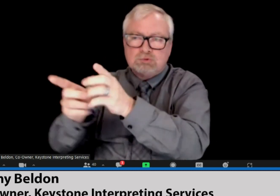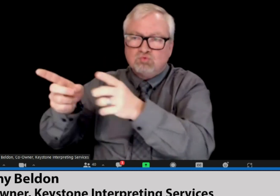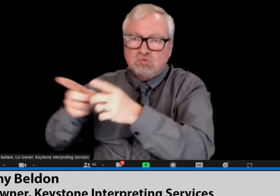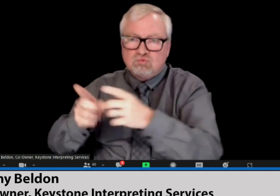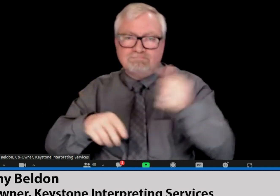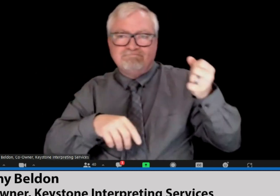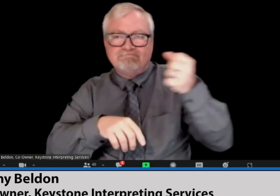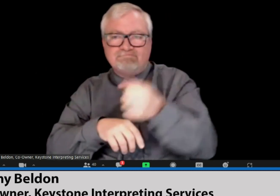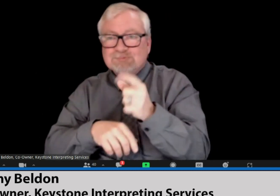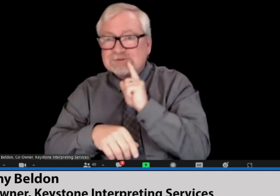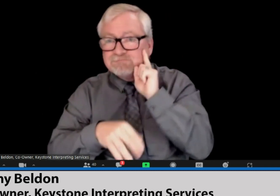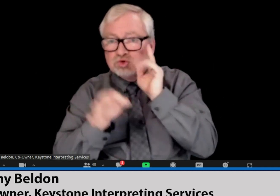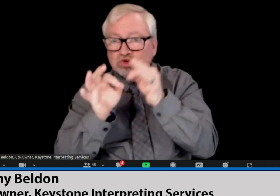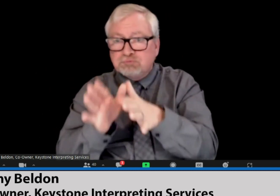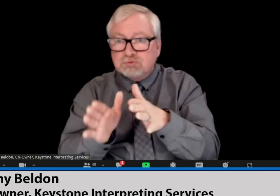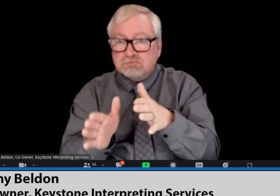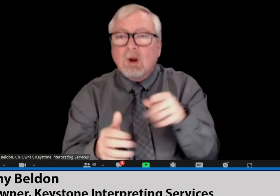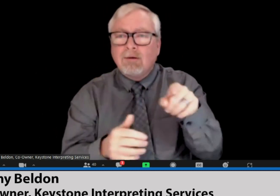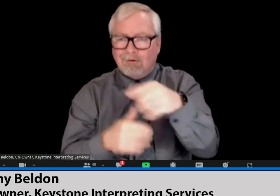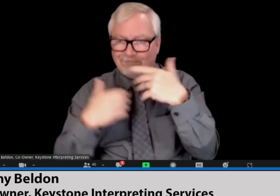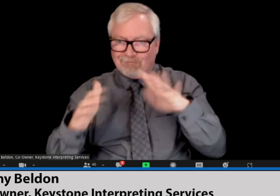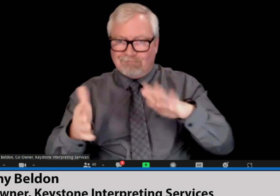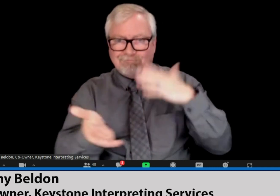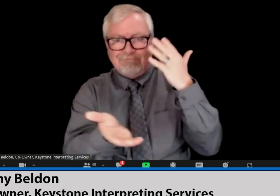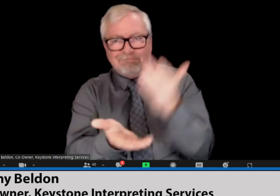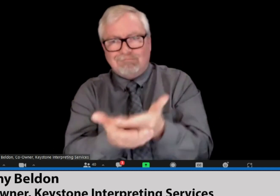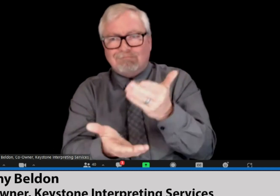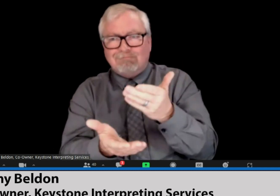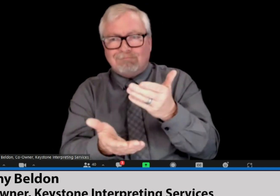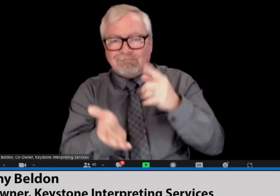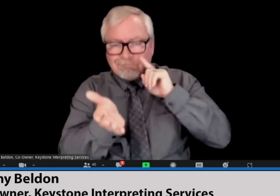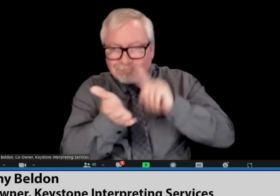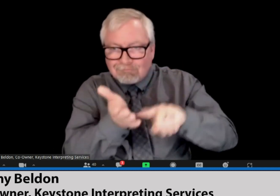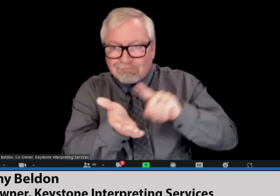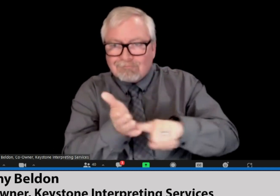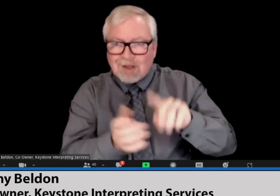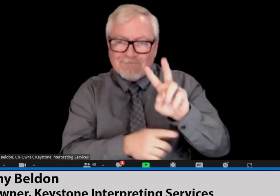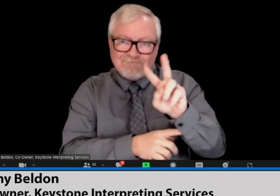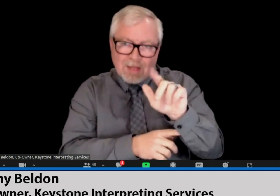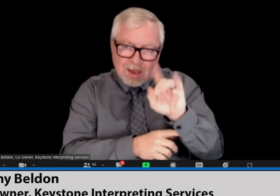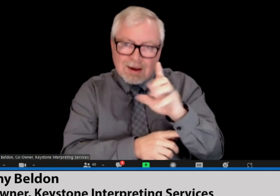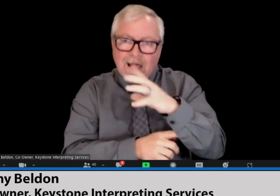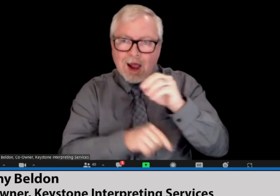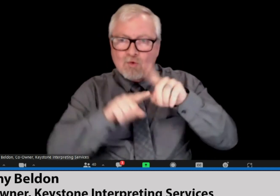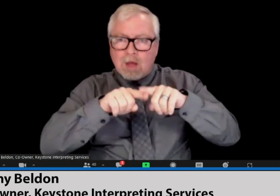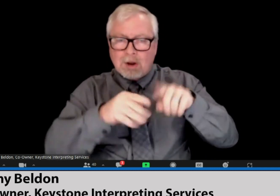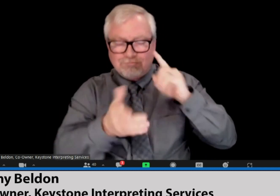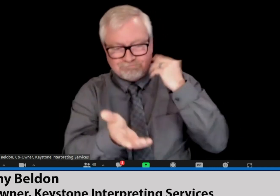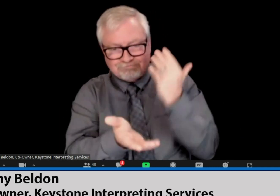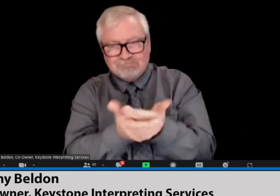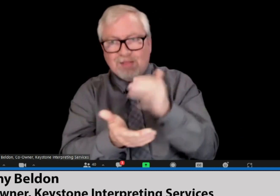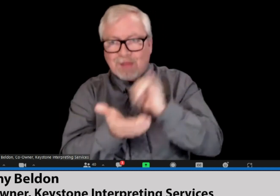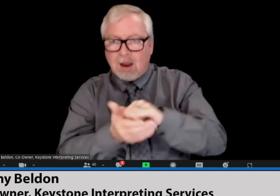special permission from the district to bring in a deaf interpreter. And that has then been followed and